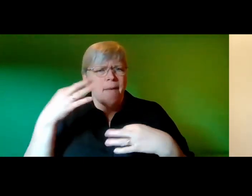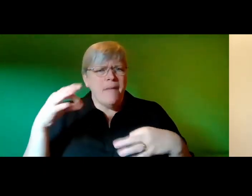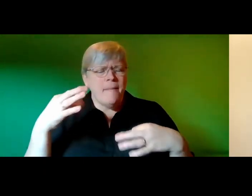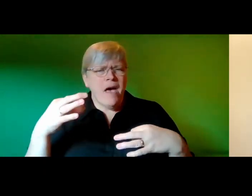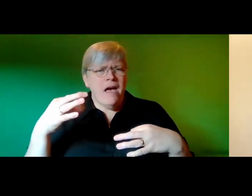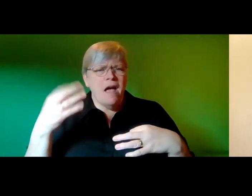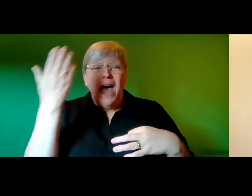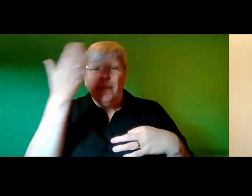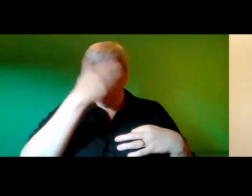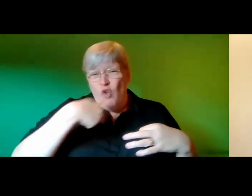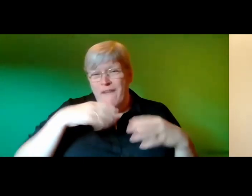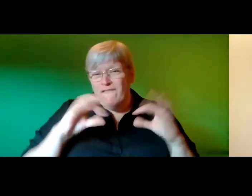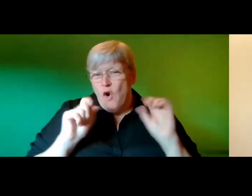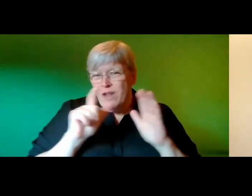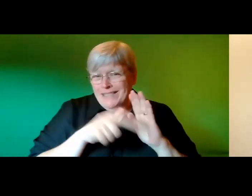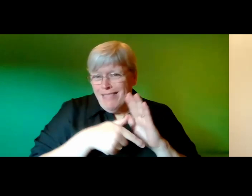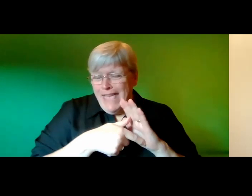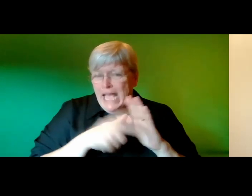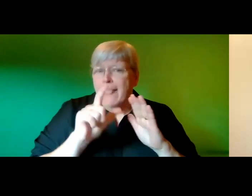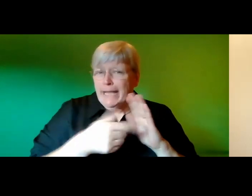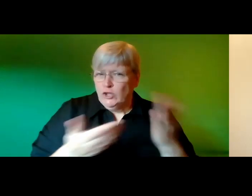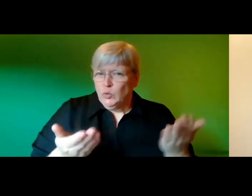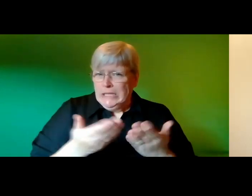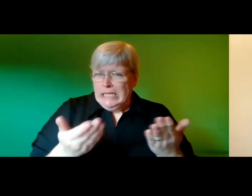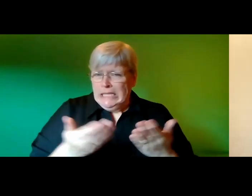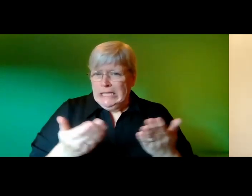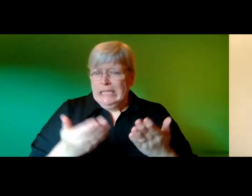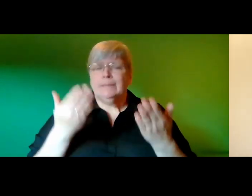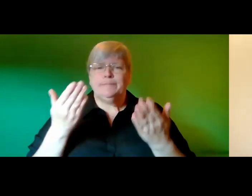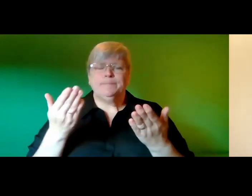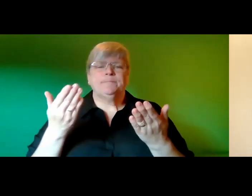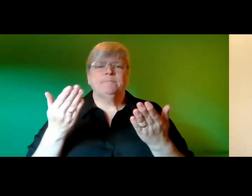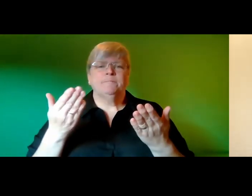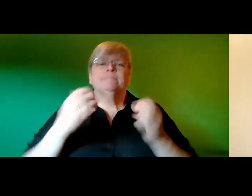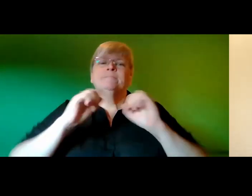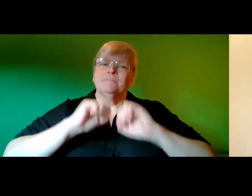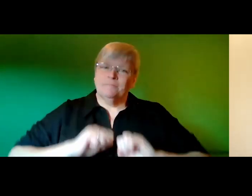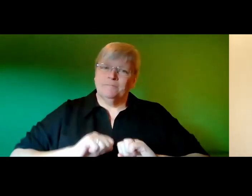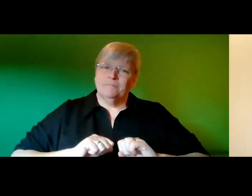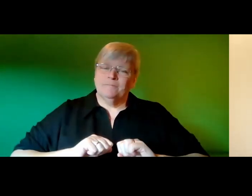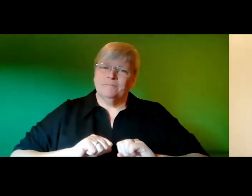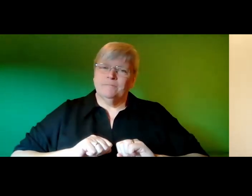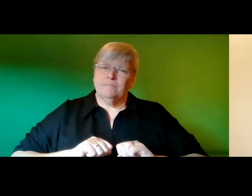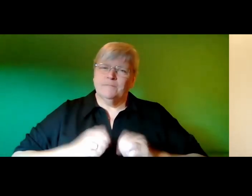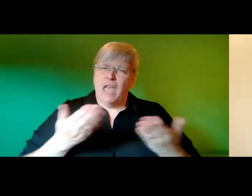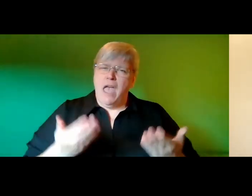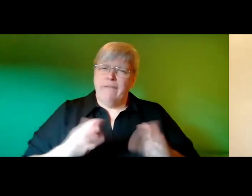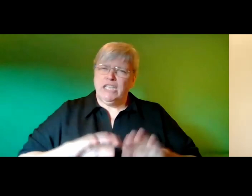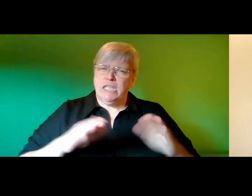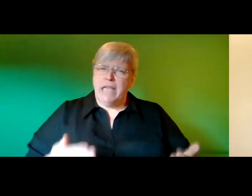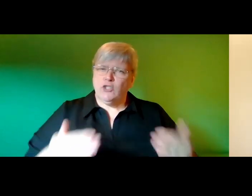sorry for the delay we're running late today she says as she takes her seat in front of the heavy desk in the corner of the room